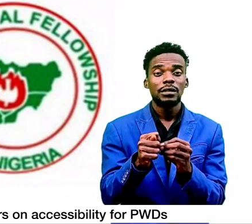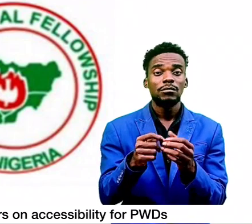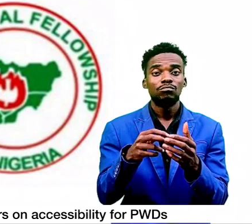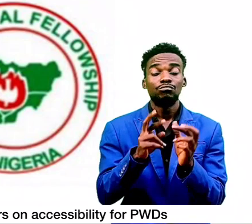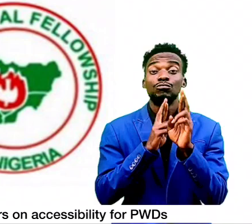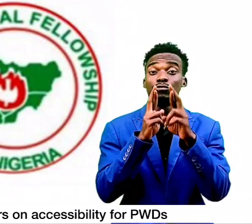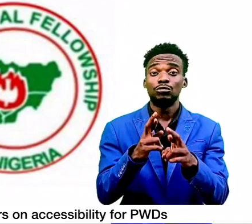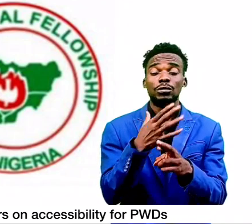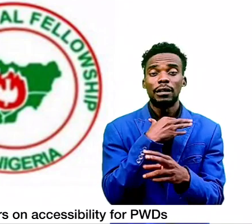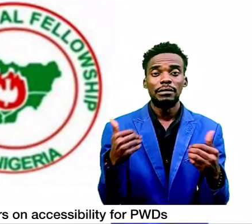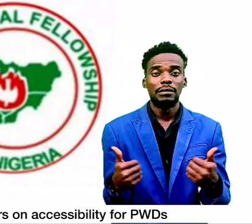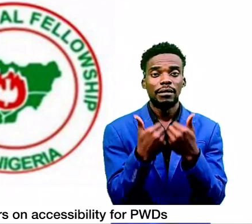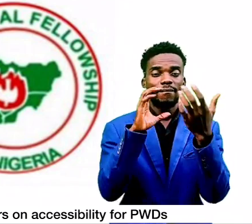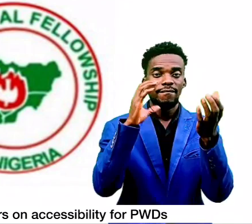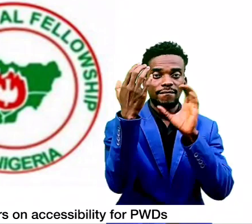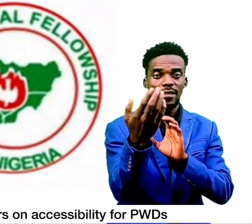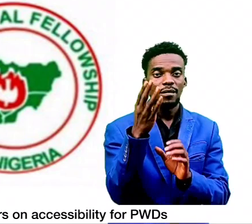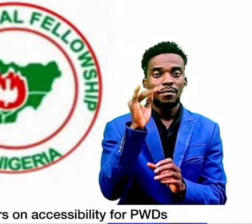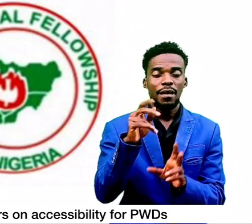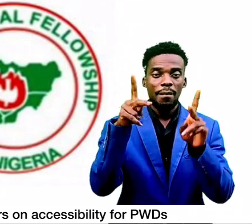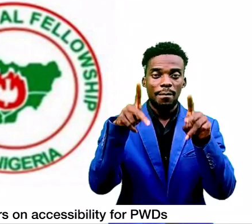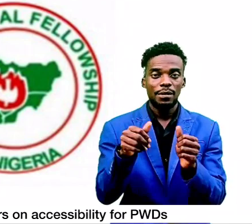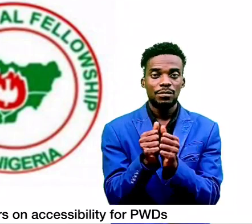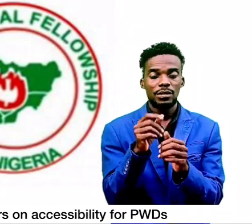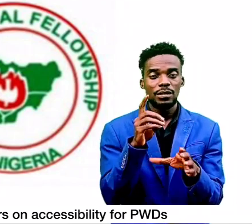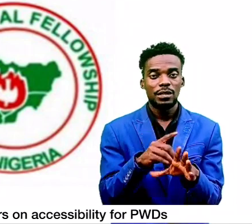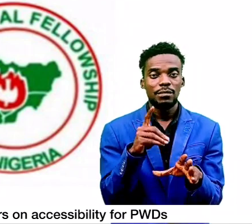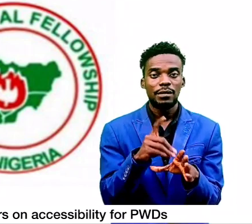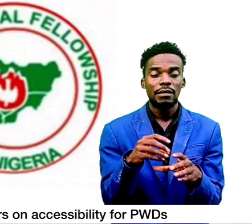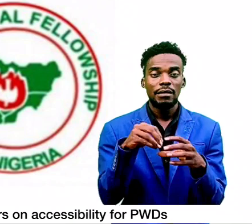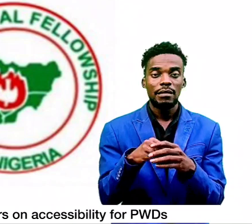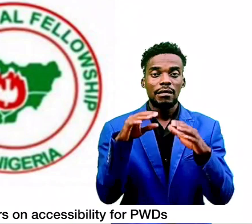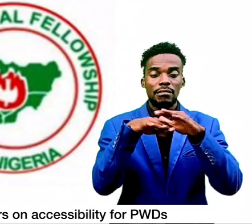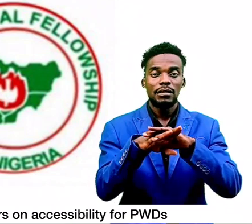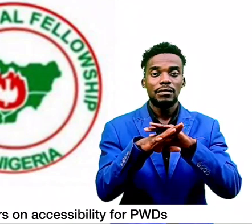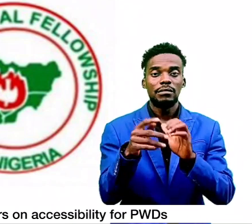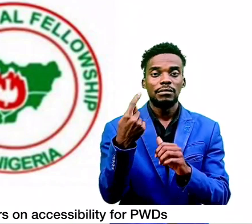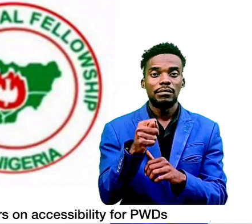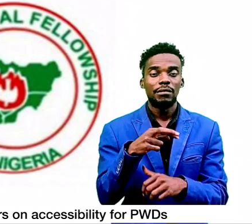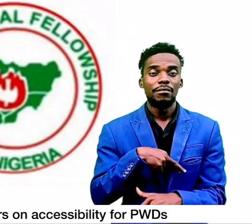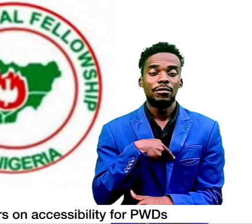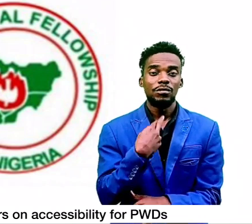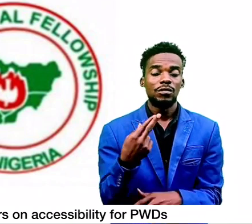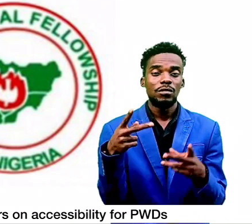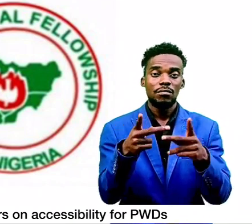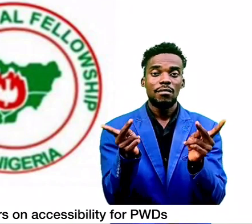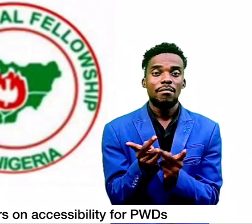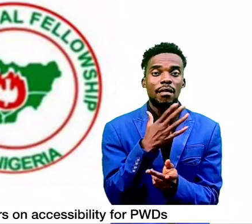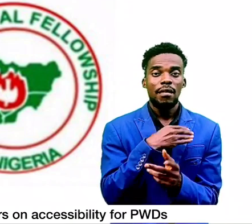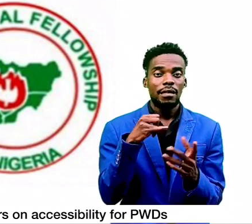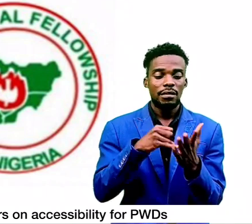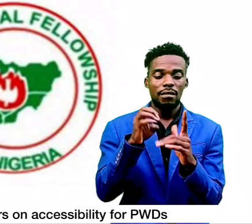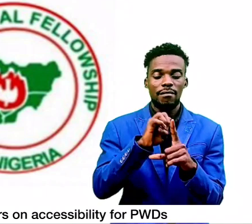and challenges faced by persons with disabilities in assessing the religious centers and its